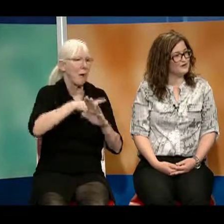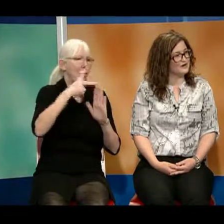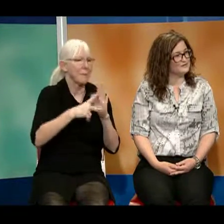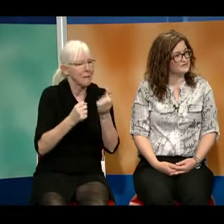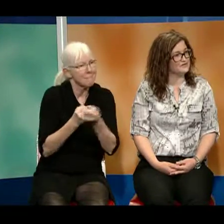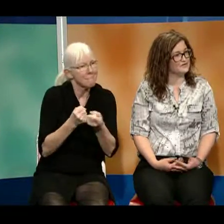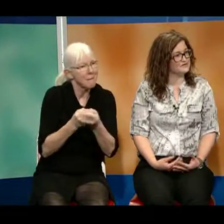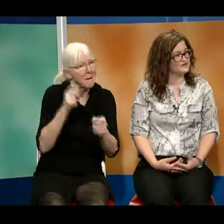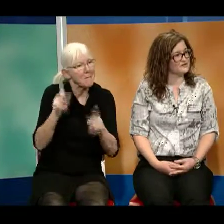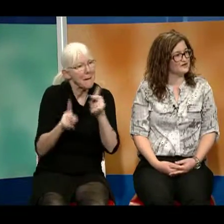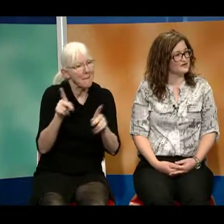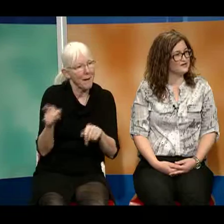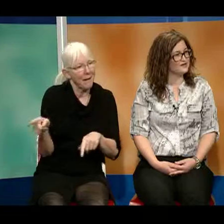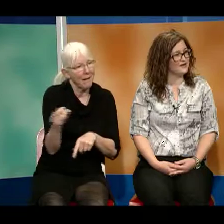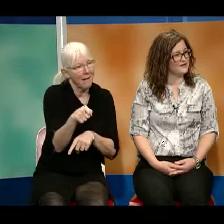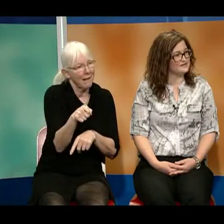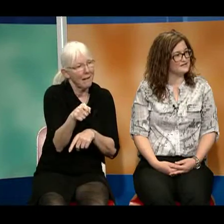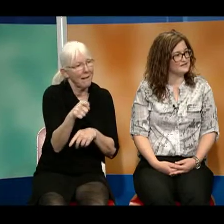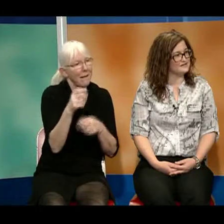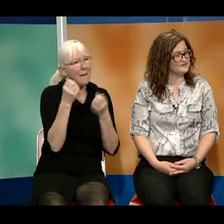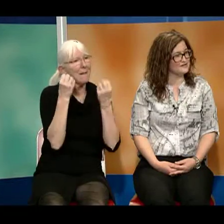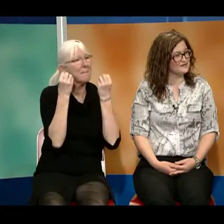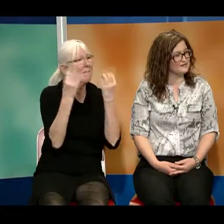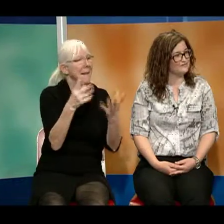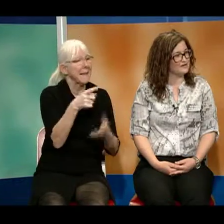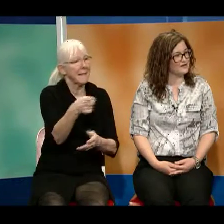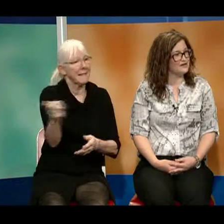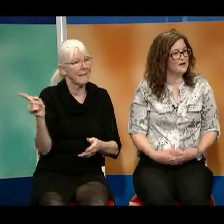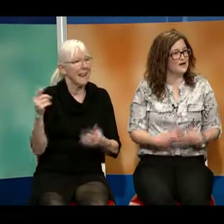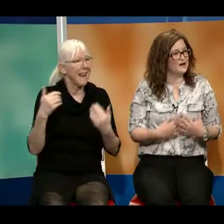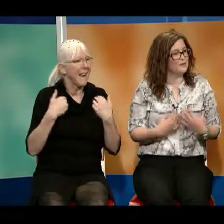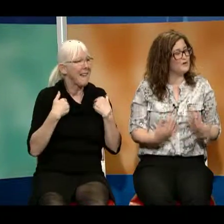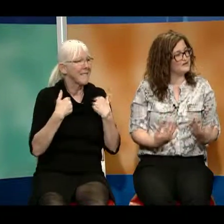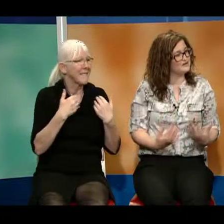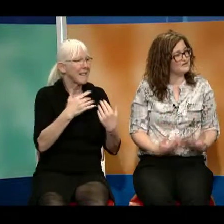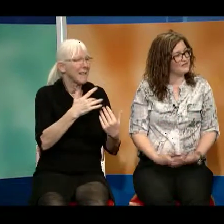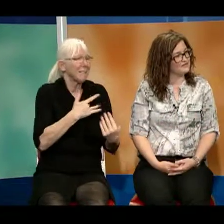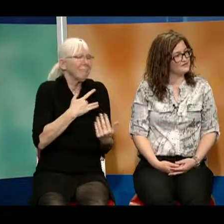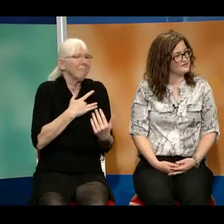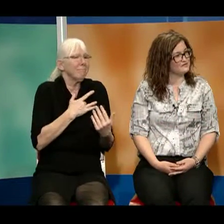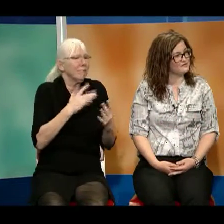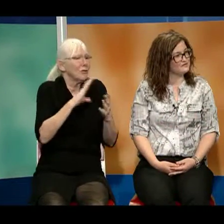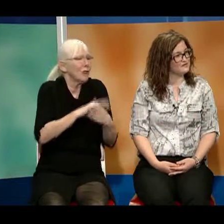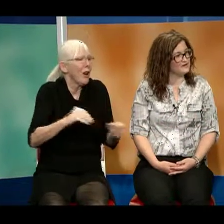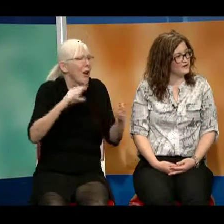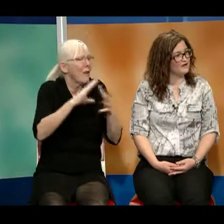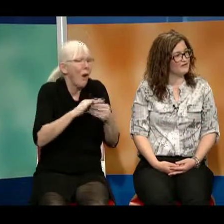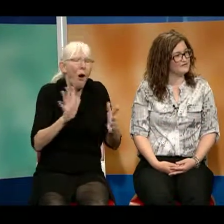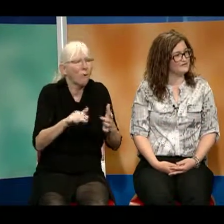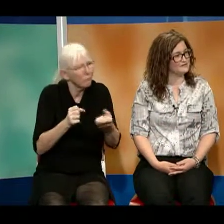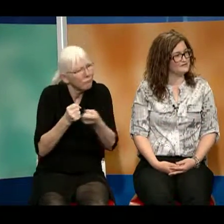comes in with a story. And it's a really, really positive thing, too, that we offer. So,